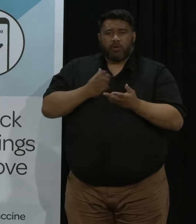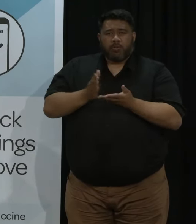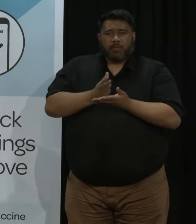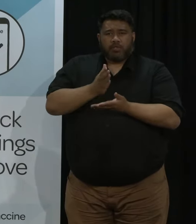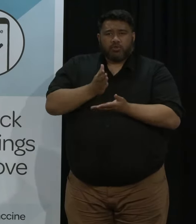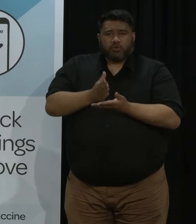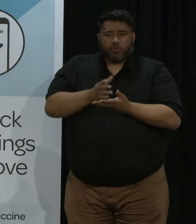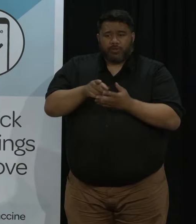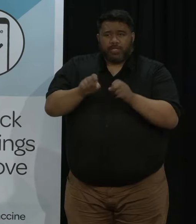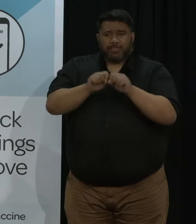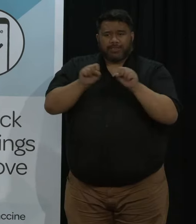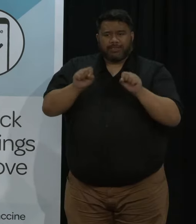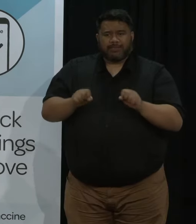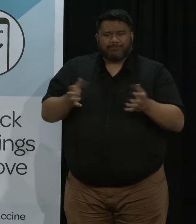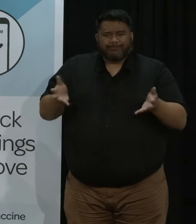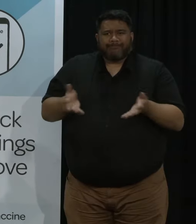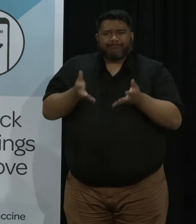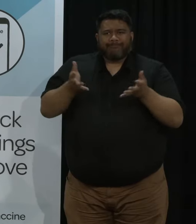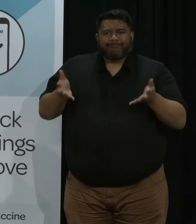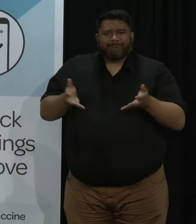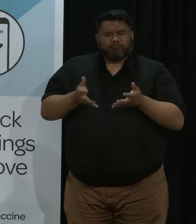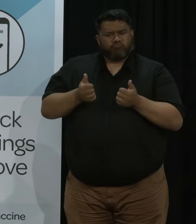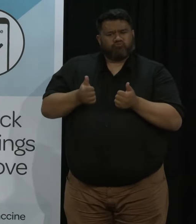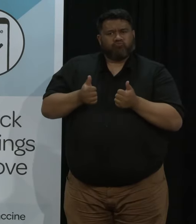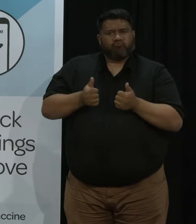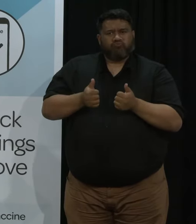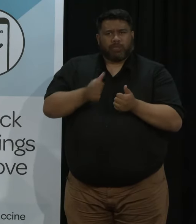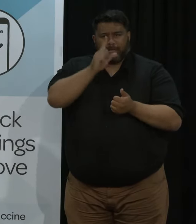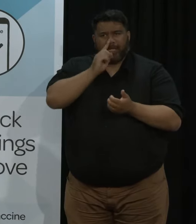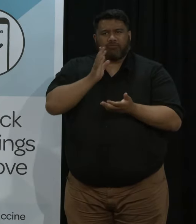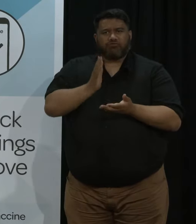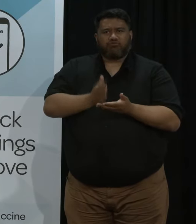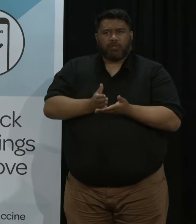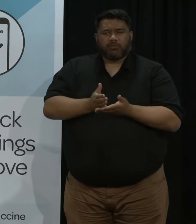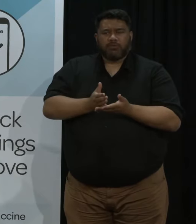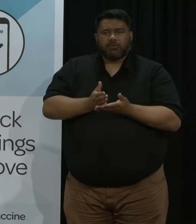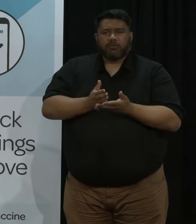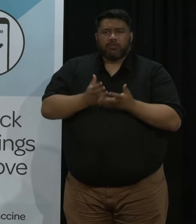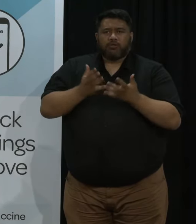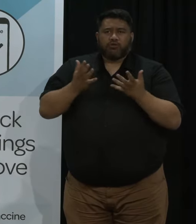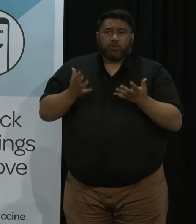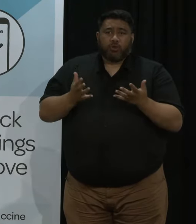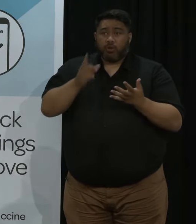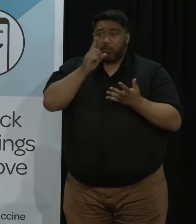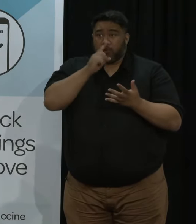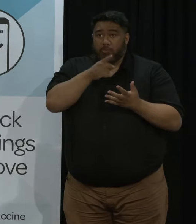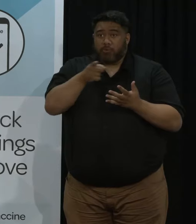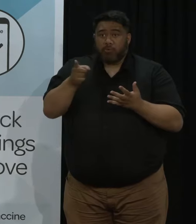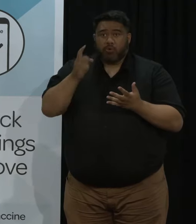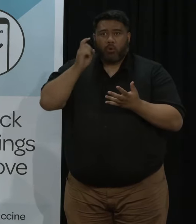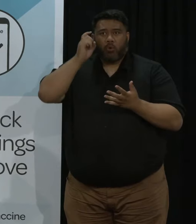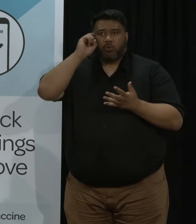you know confidence in the system and so that's why we're thinking about ways that we can allow people if they have concerns over whether or not